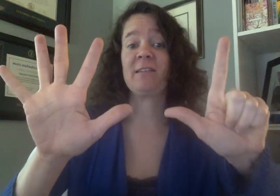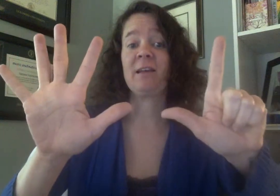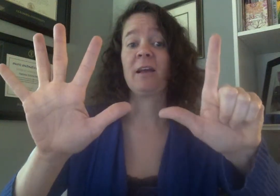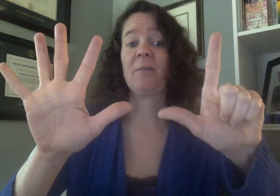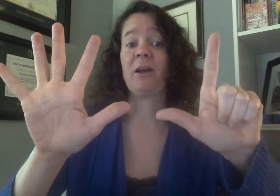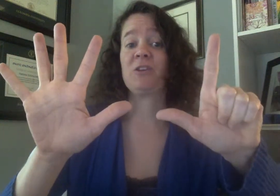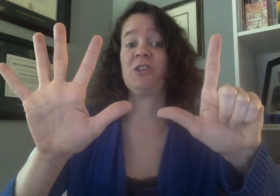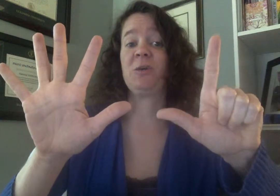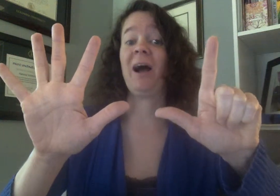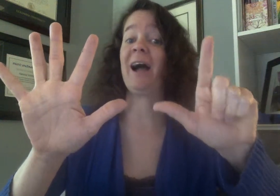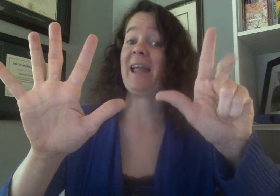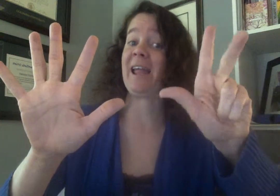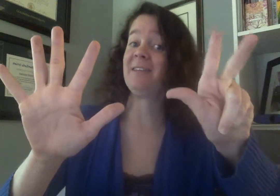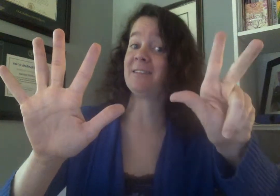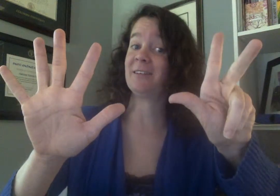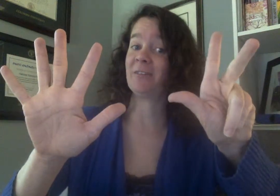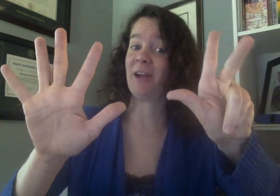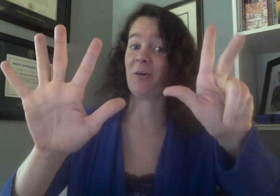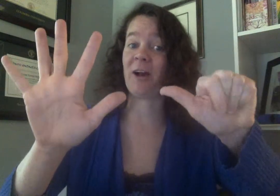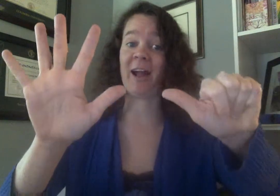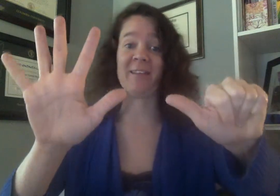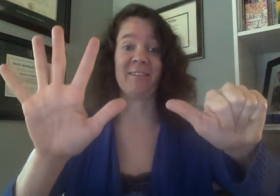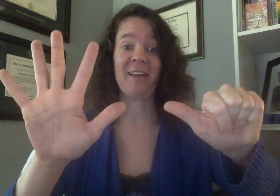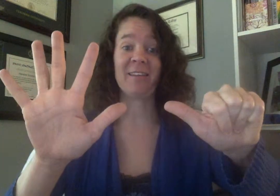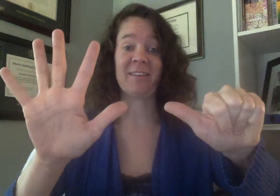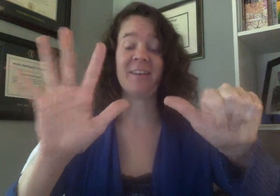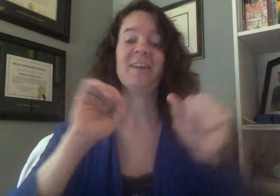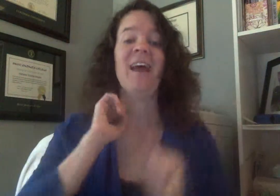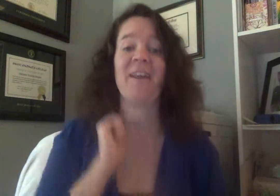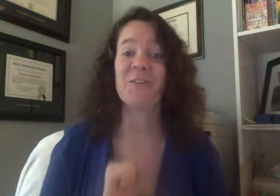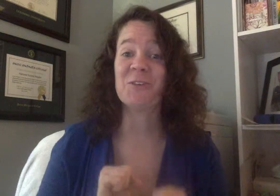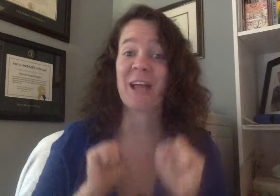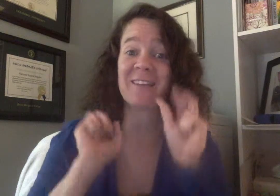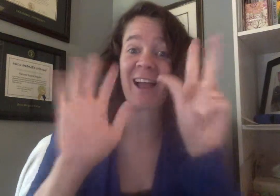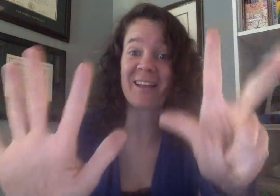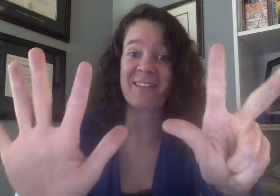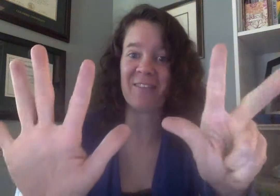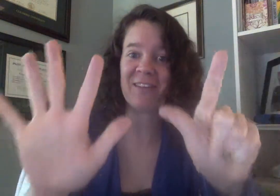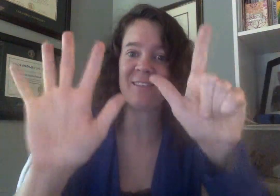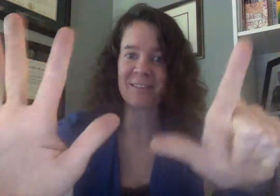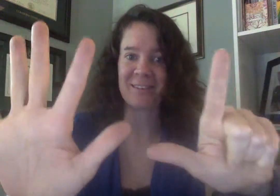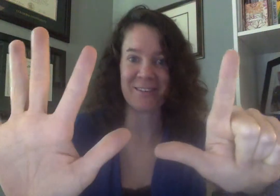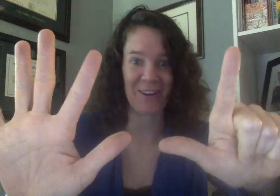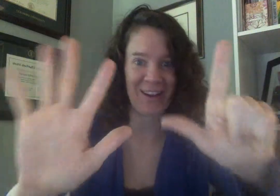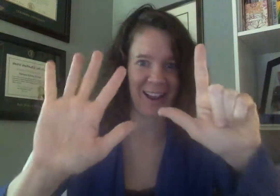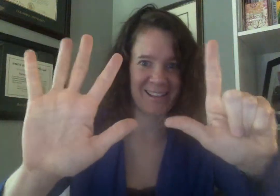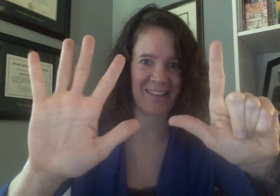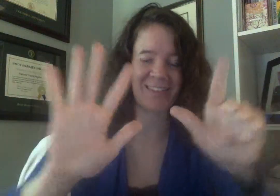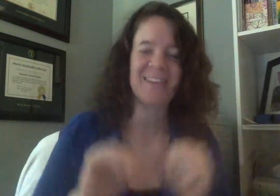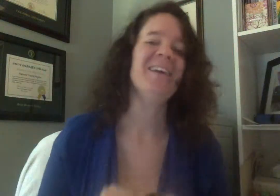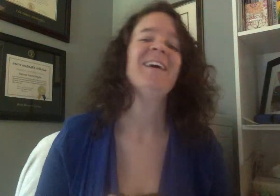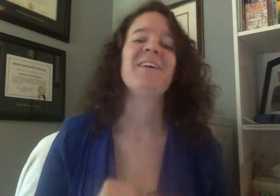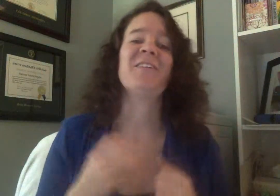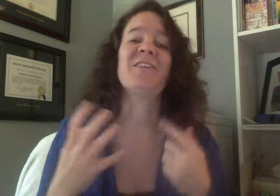compared to a high eight right or a high six and if you do lots of high sevens sorry high sevens this